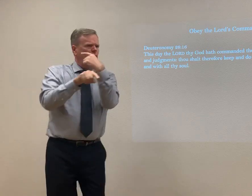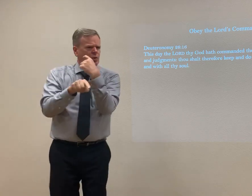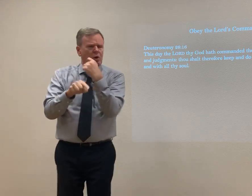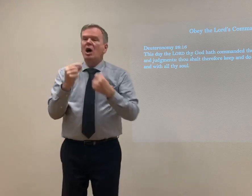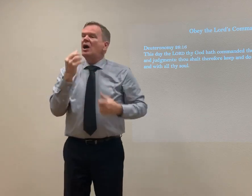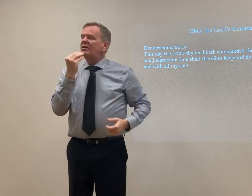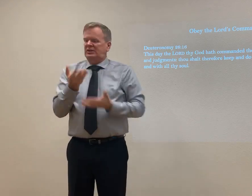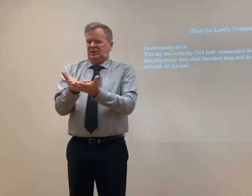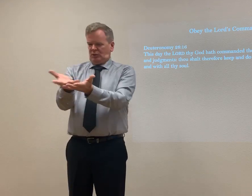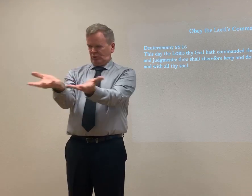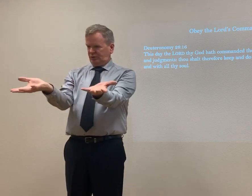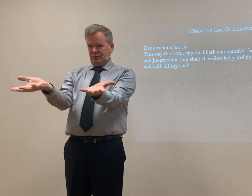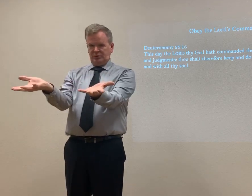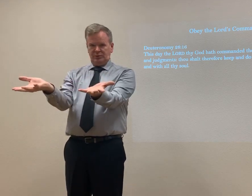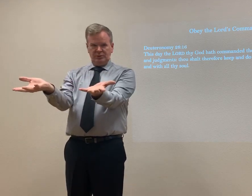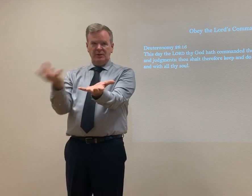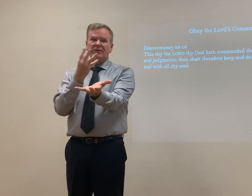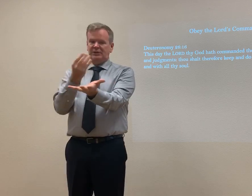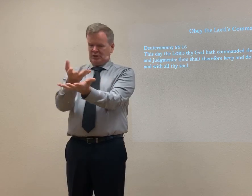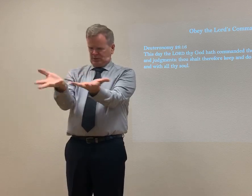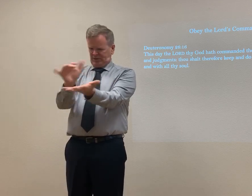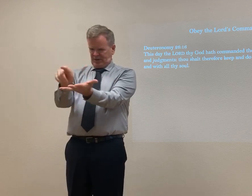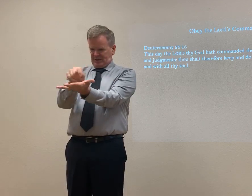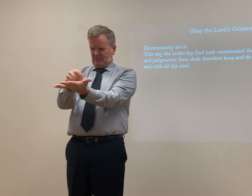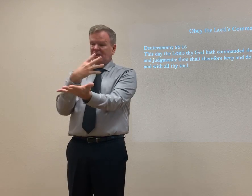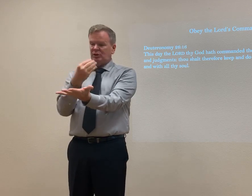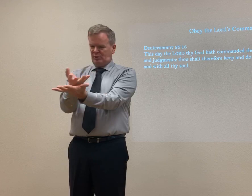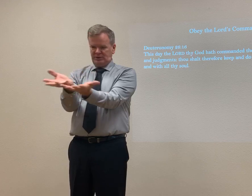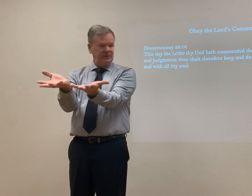So thee is referring to who? V is referring to the Jewish people at the time.